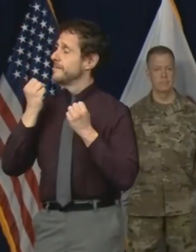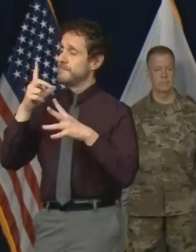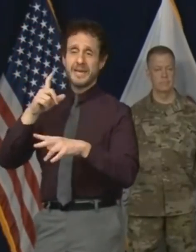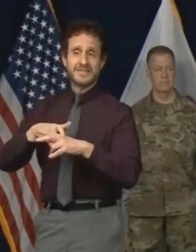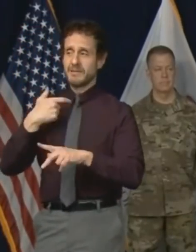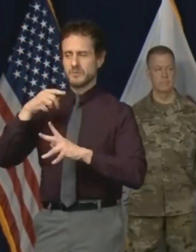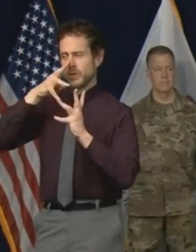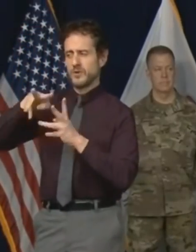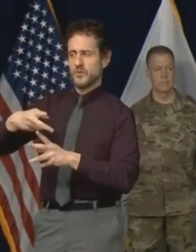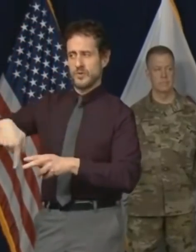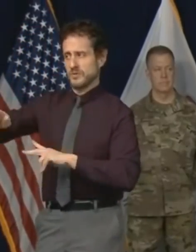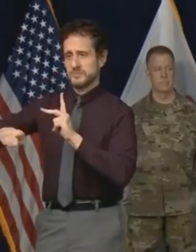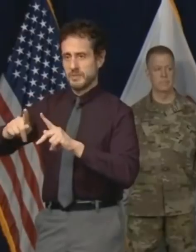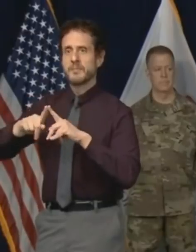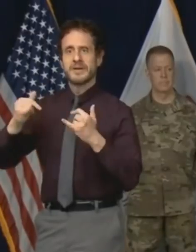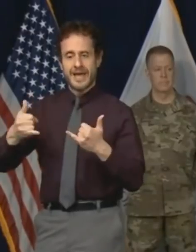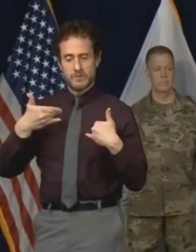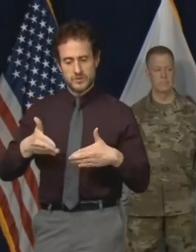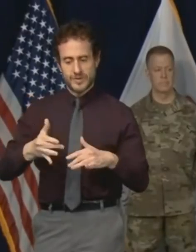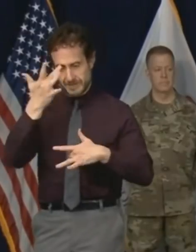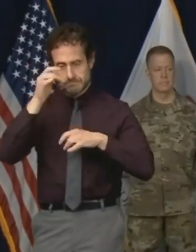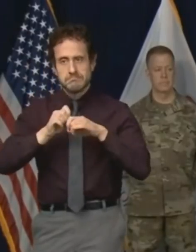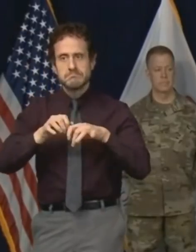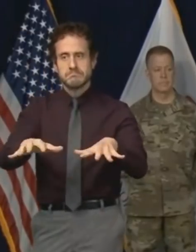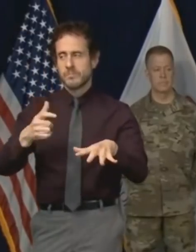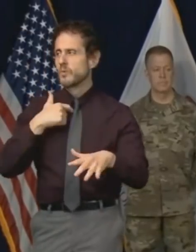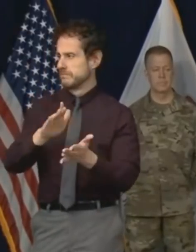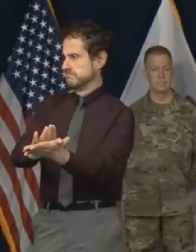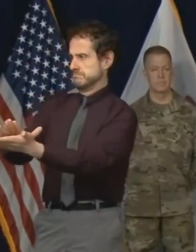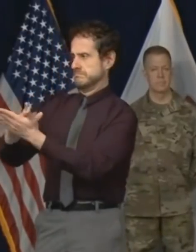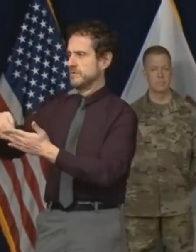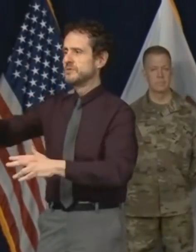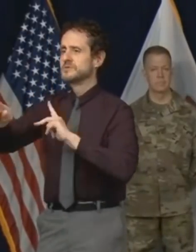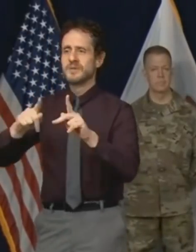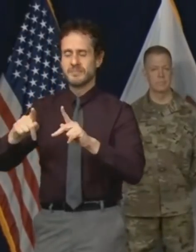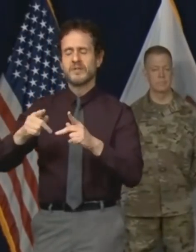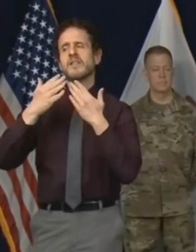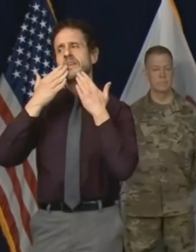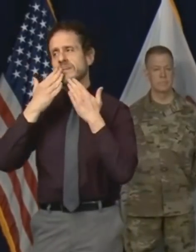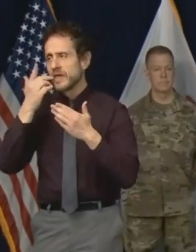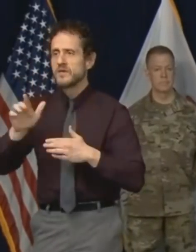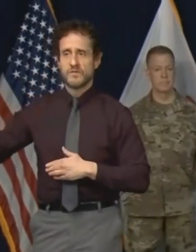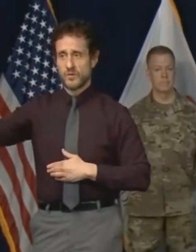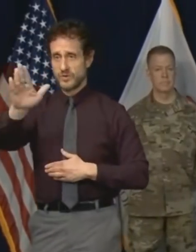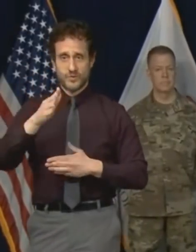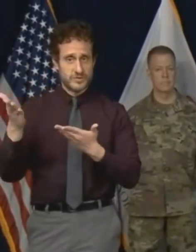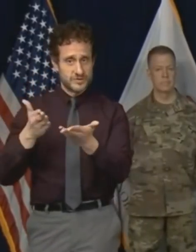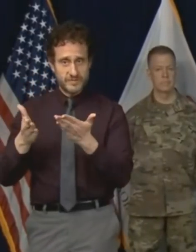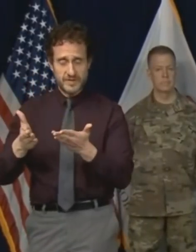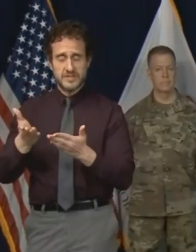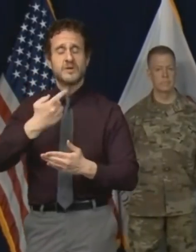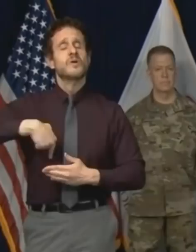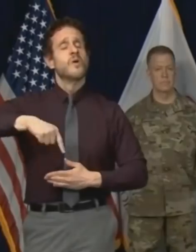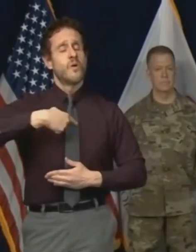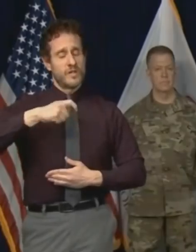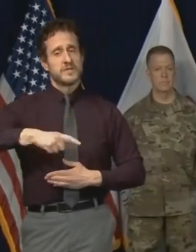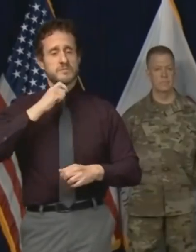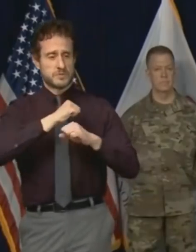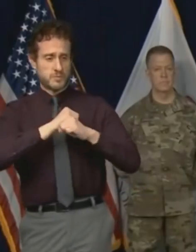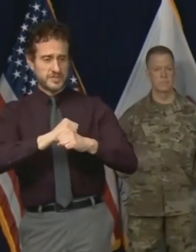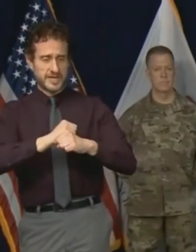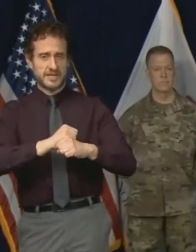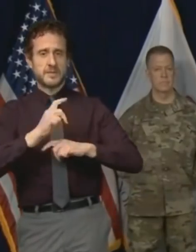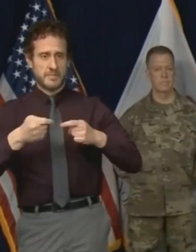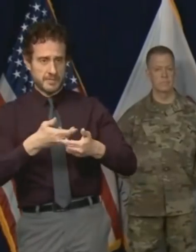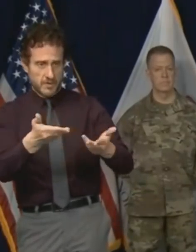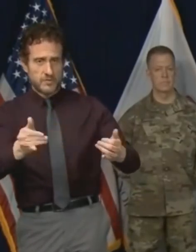pandemic. I salute you all and thank you for your service. We must all continue to do our part to protect the health of all